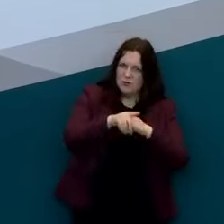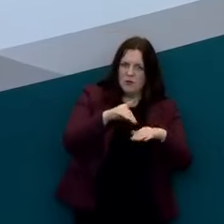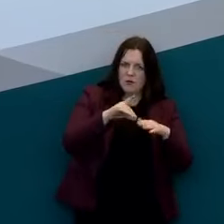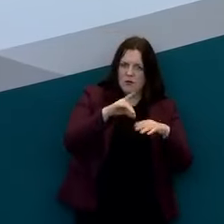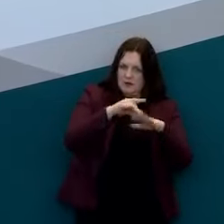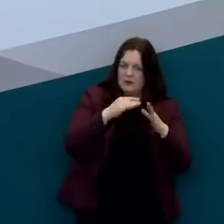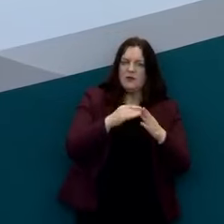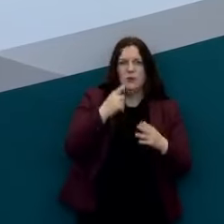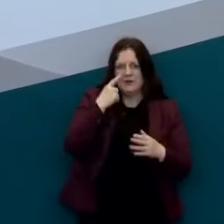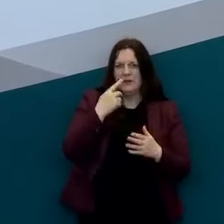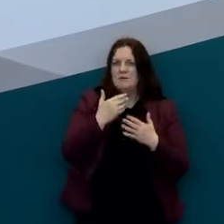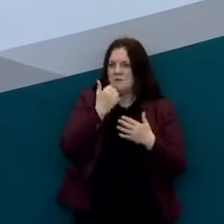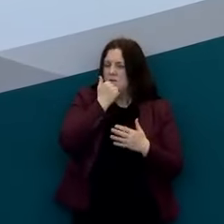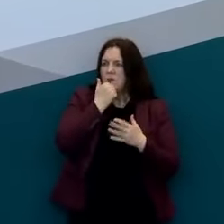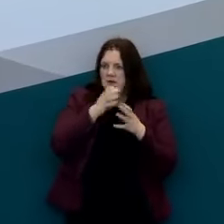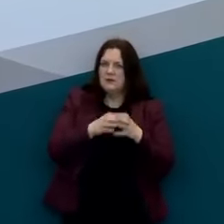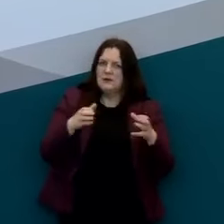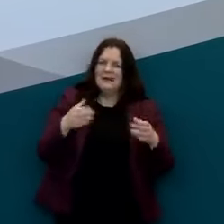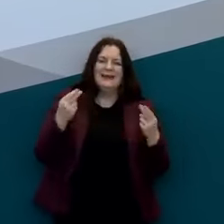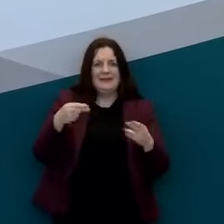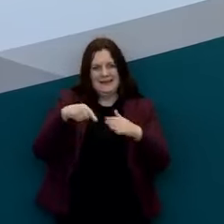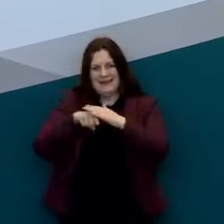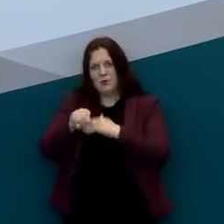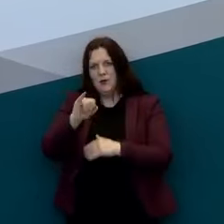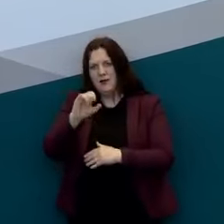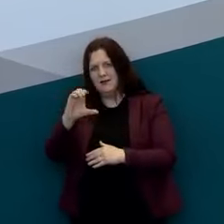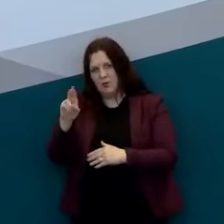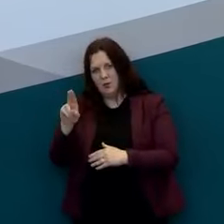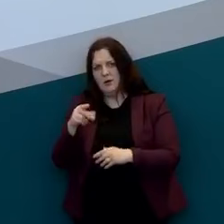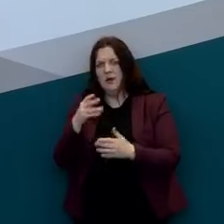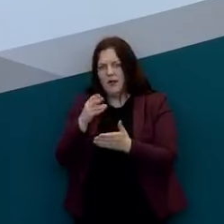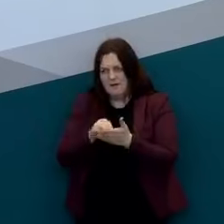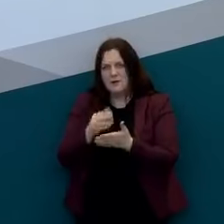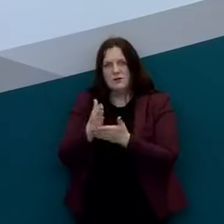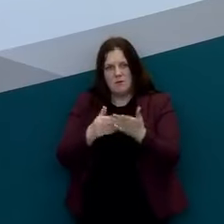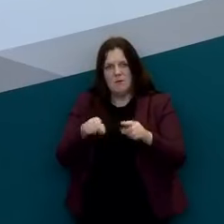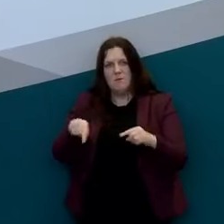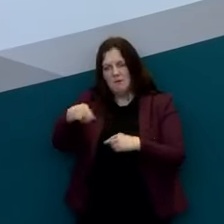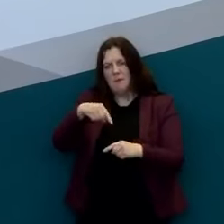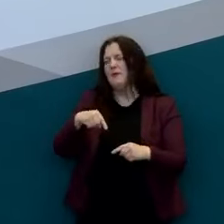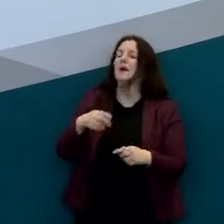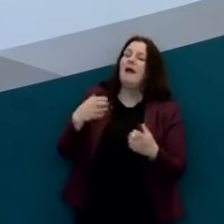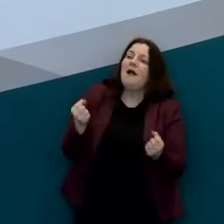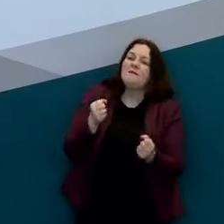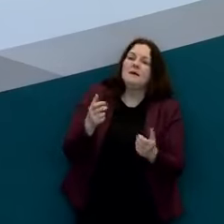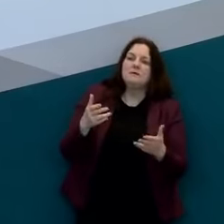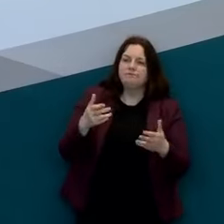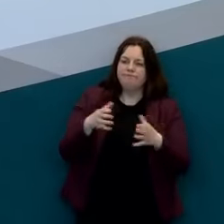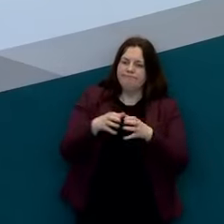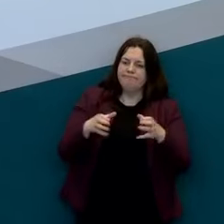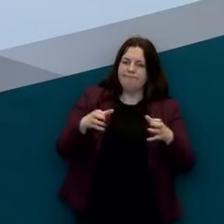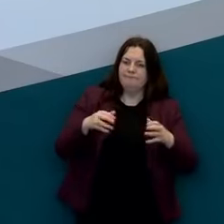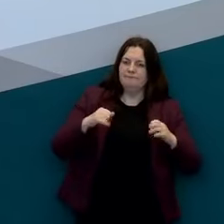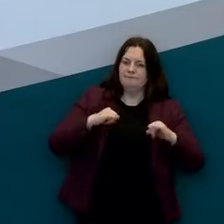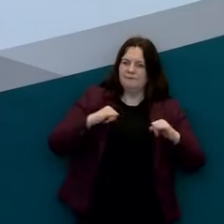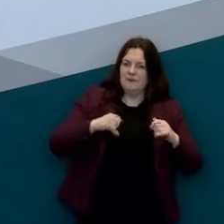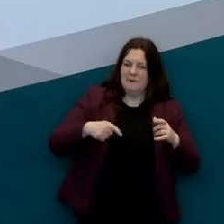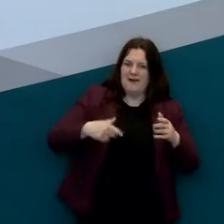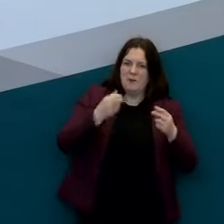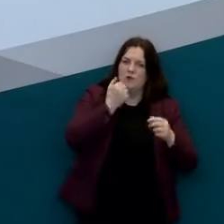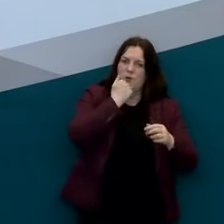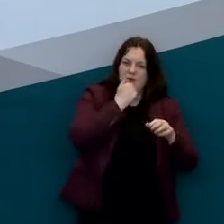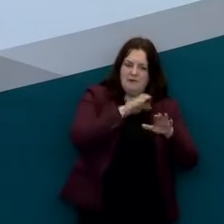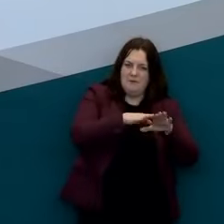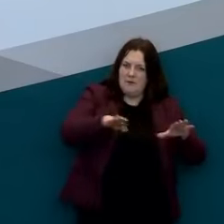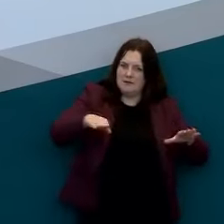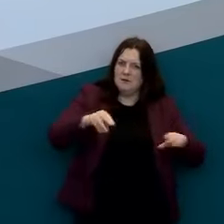significant number of people here having to be admitted to intensive care we build the capacity of our health system to deal with an eventuality where many more people than we would like